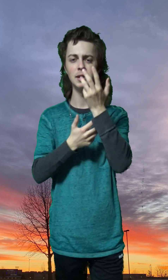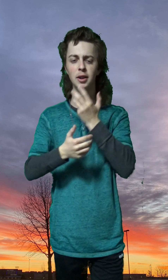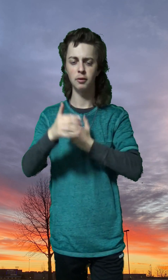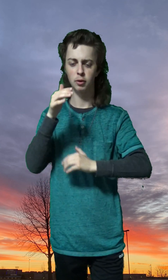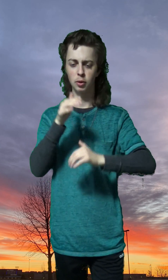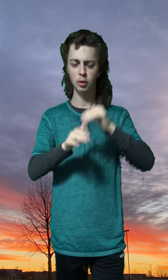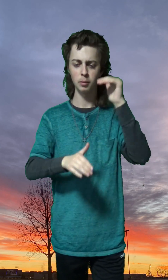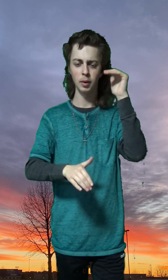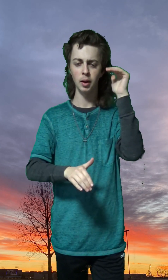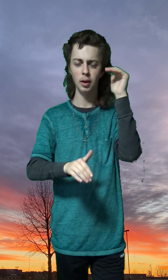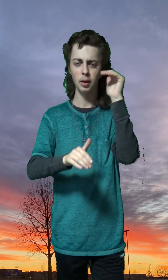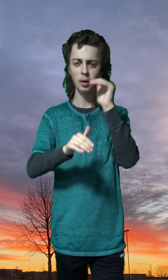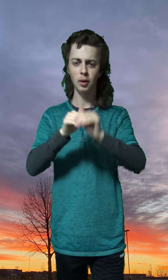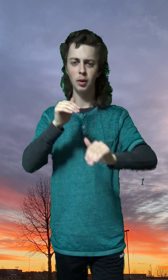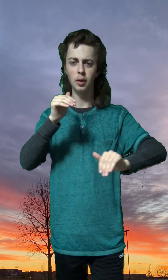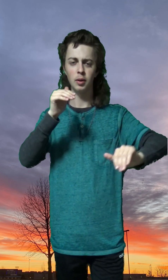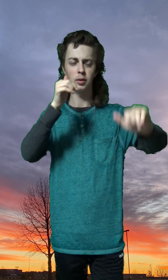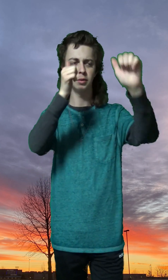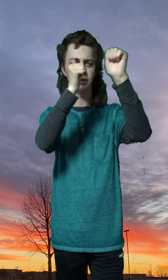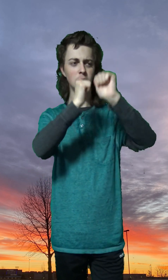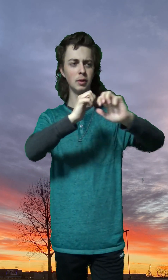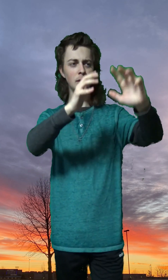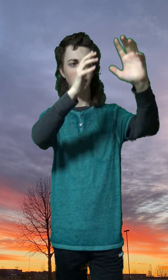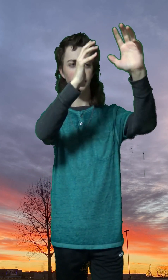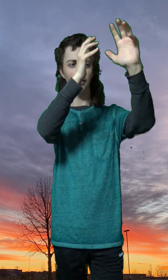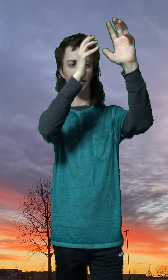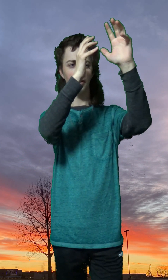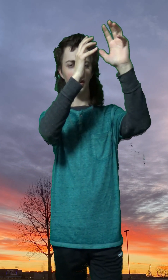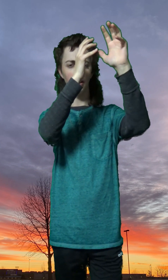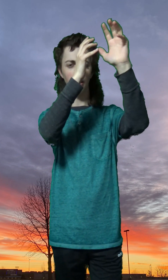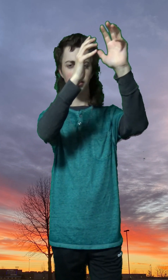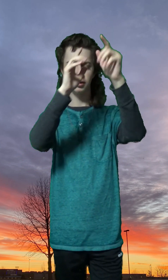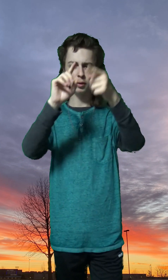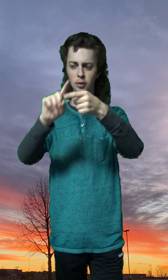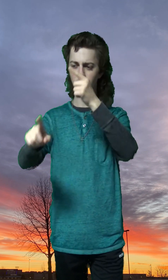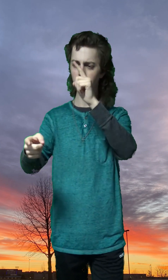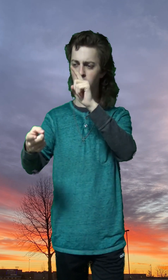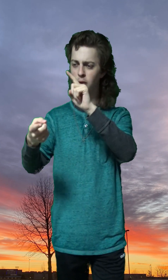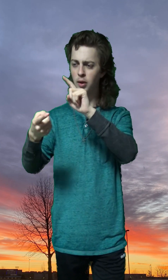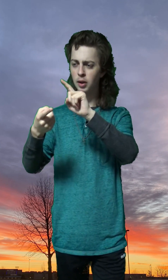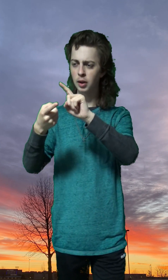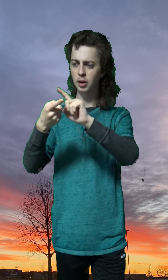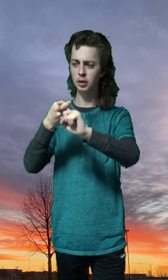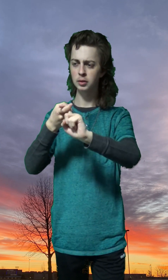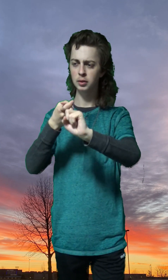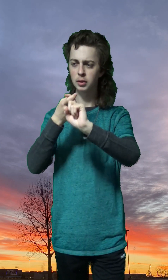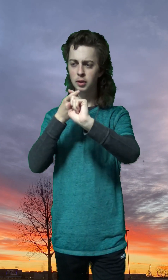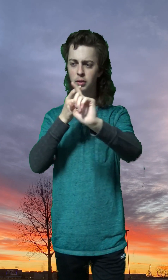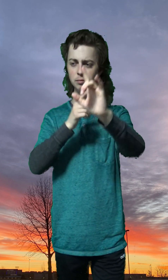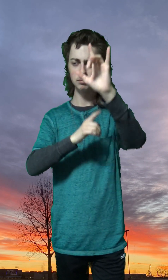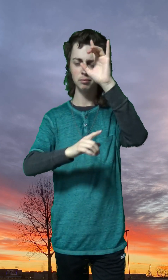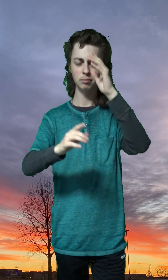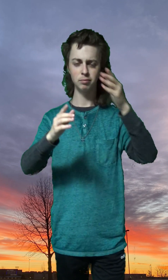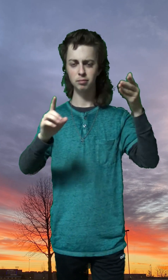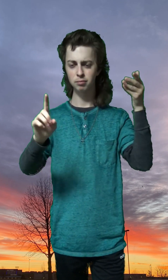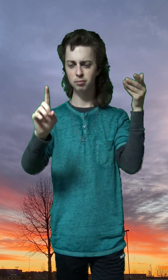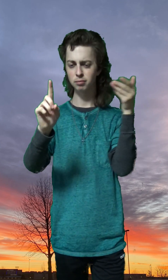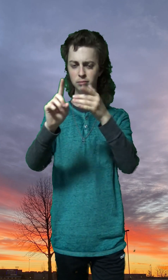care for my heart Father and friend And that